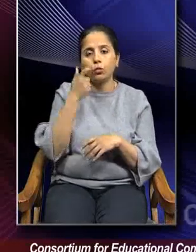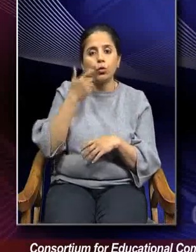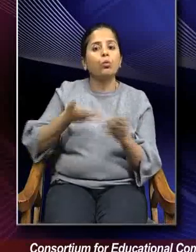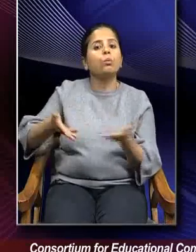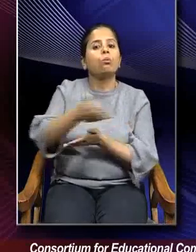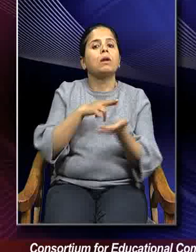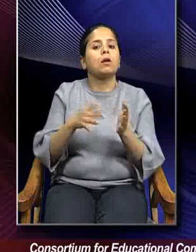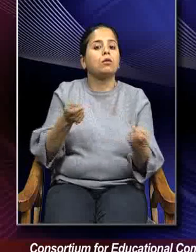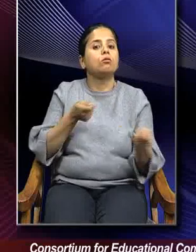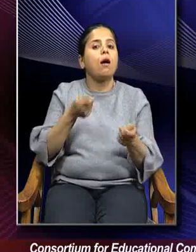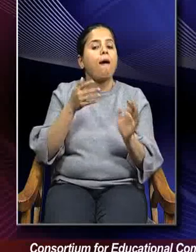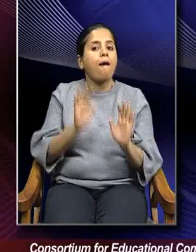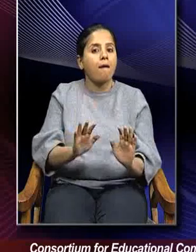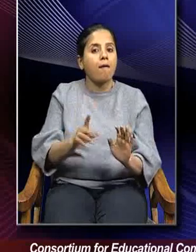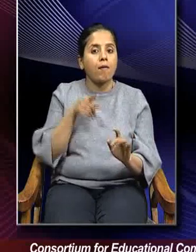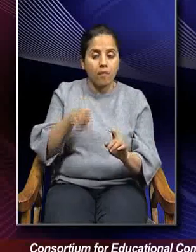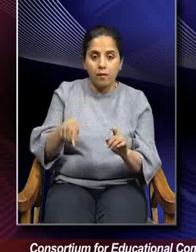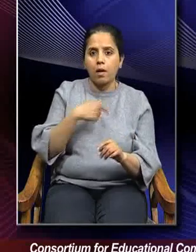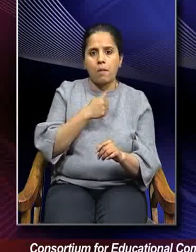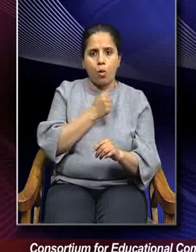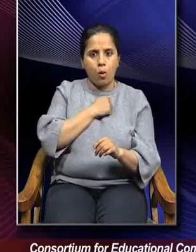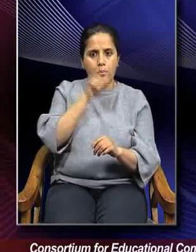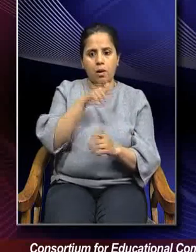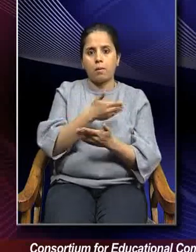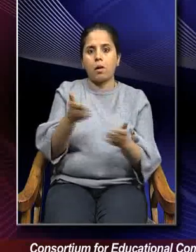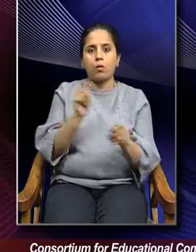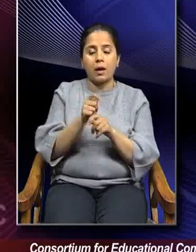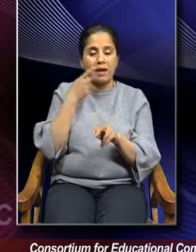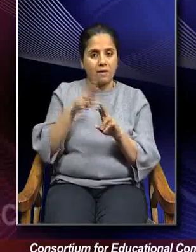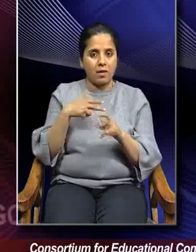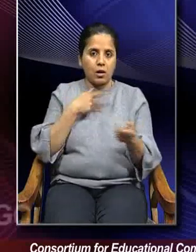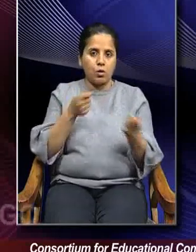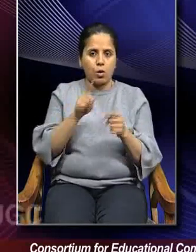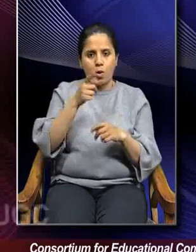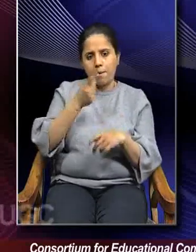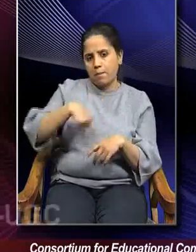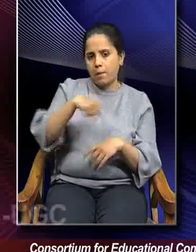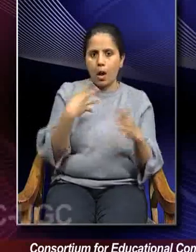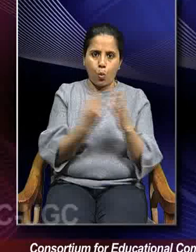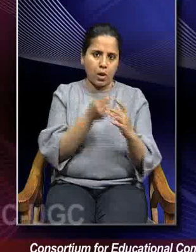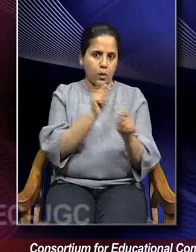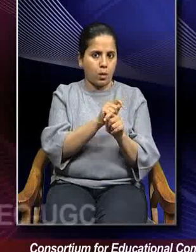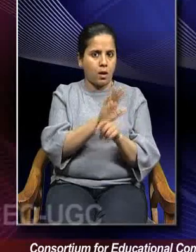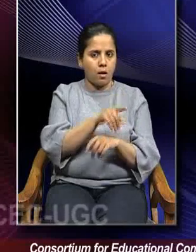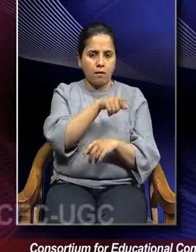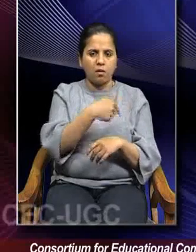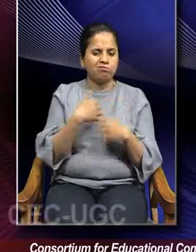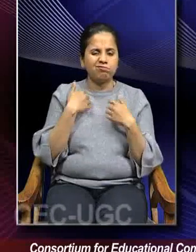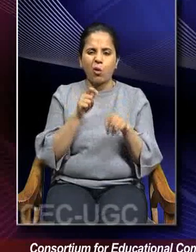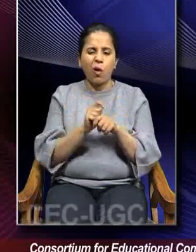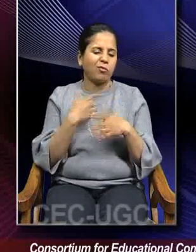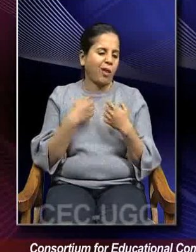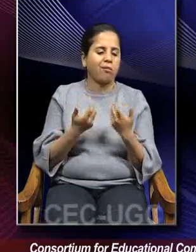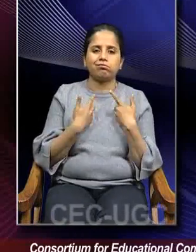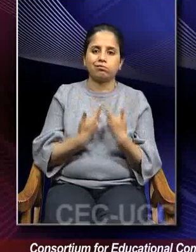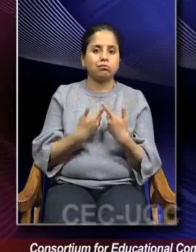dominant in my employee. If I am dealing with one of my employee and the employee is not willing to work, I